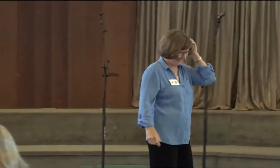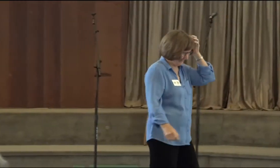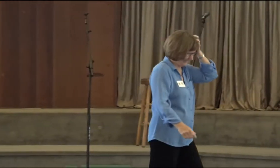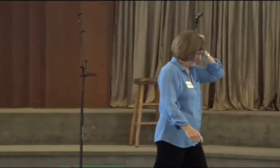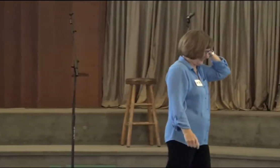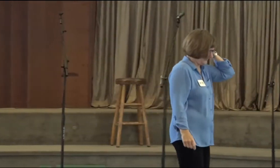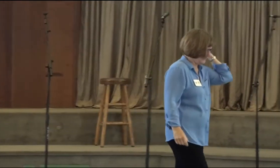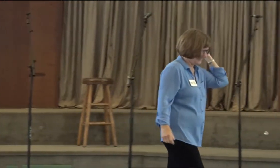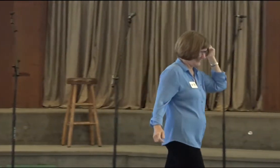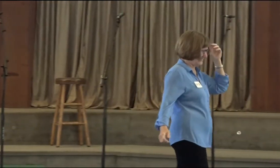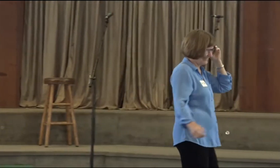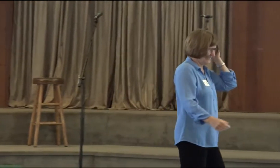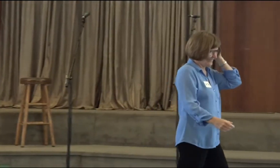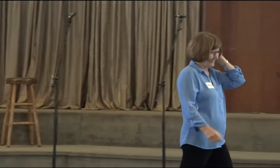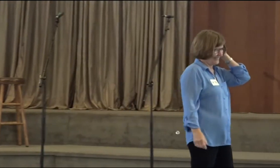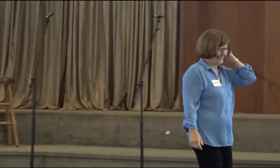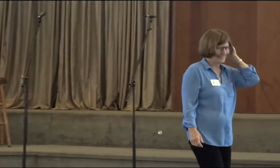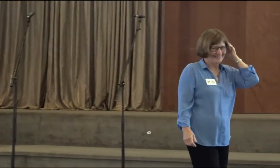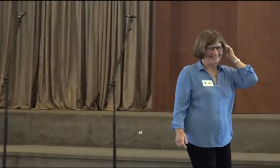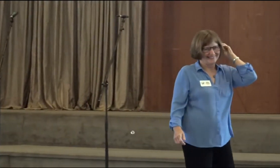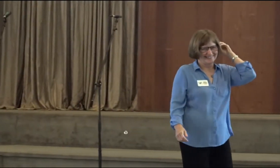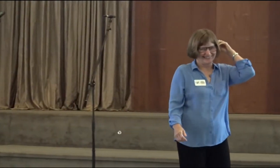Woo! Woo! Woo!